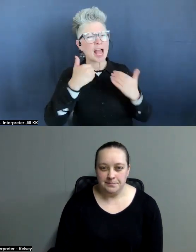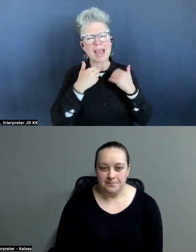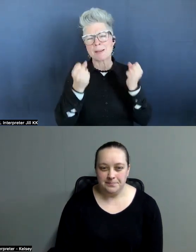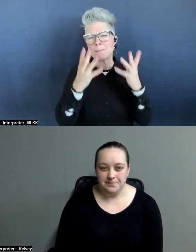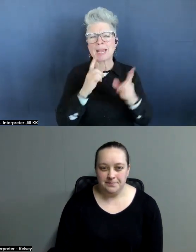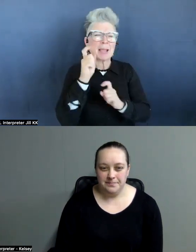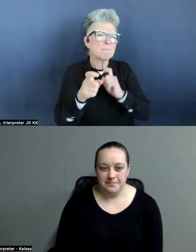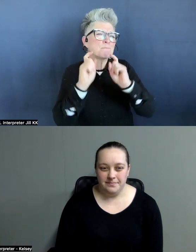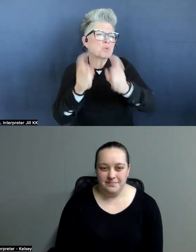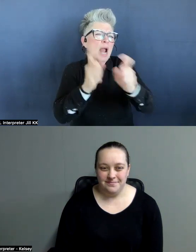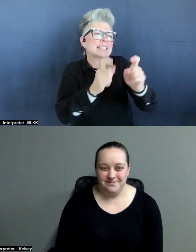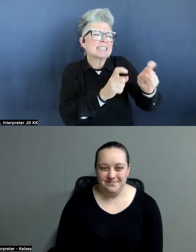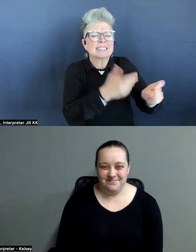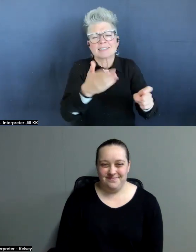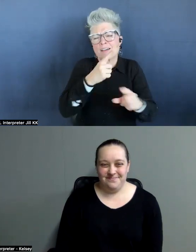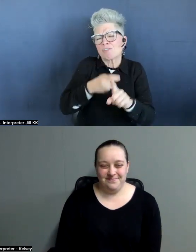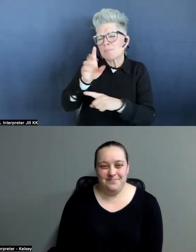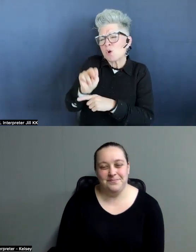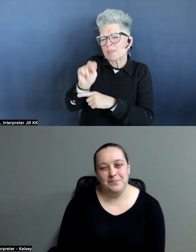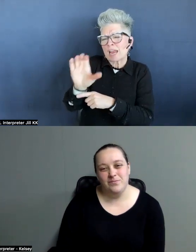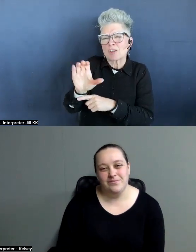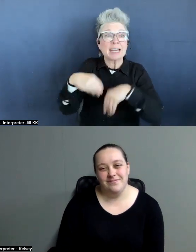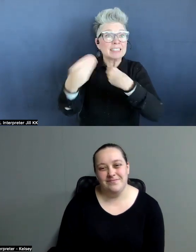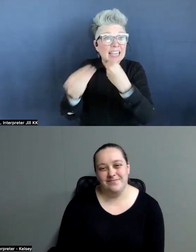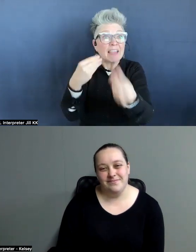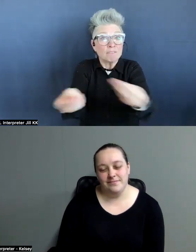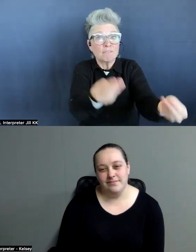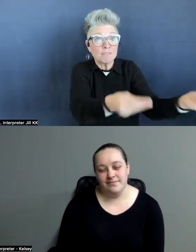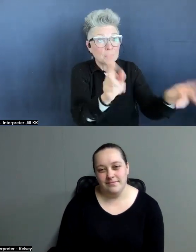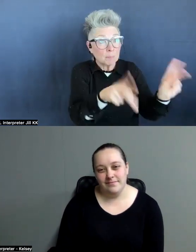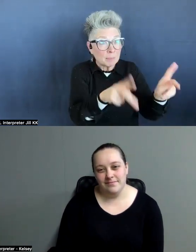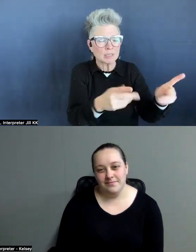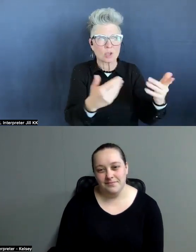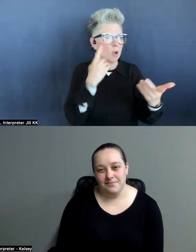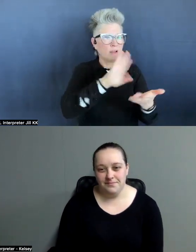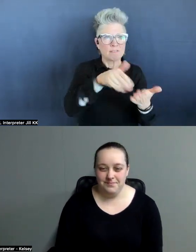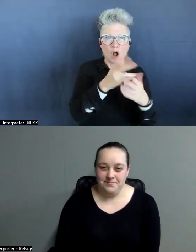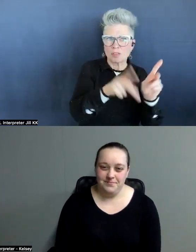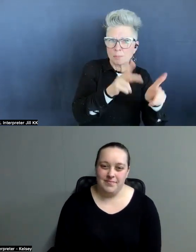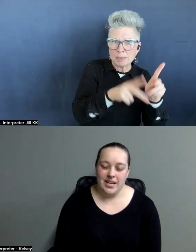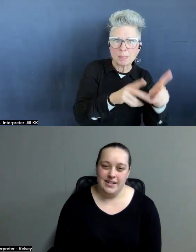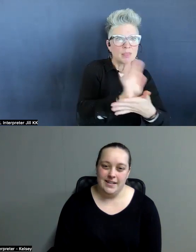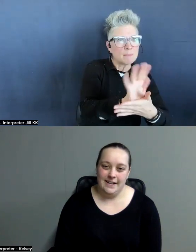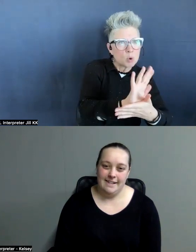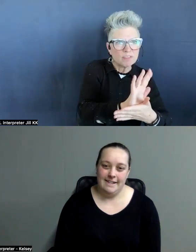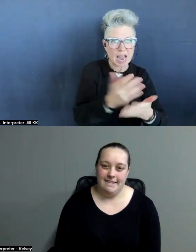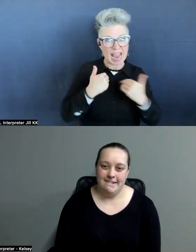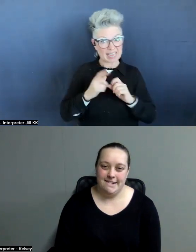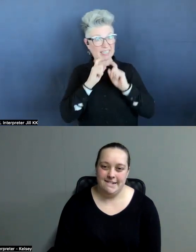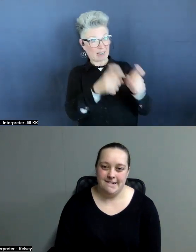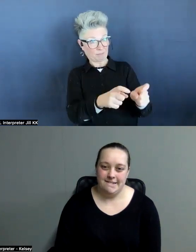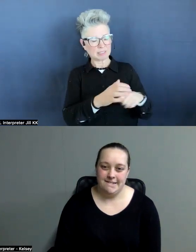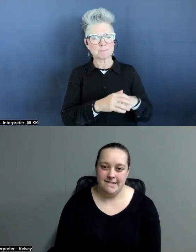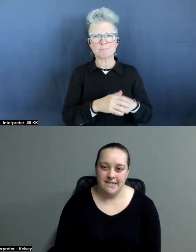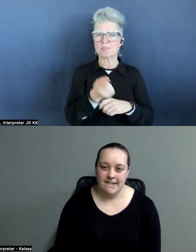know, with all this stuff from North Carolina to give everybody. And so I had like for all the people in the movie and all. And so there was this